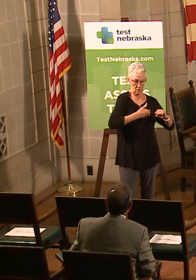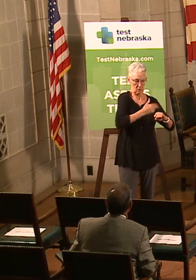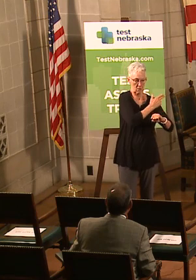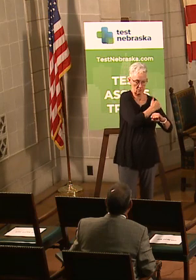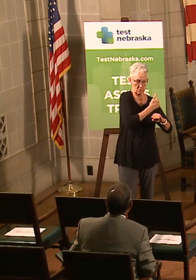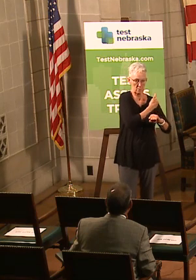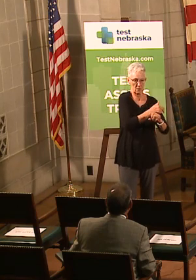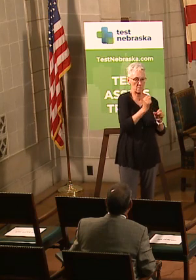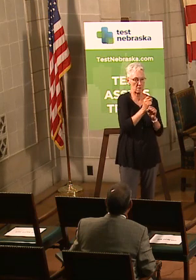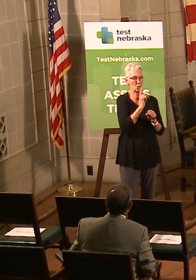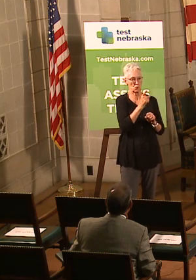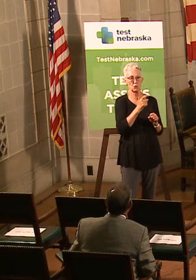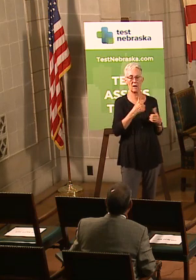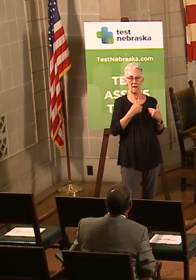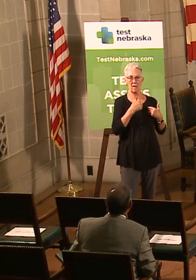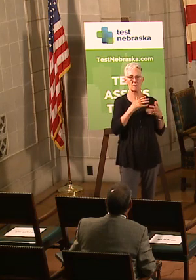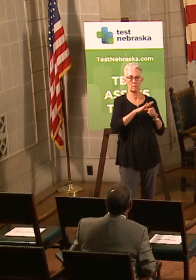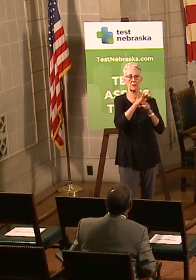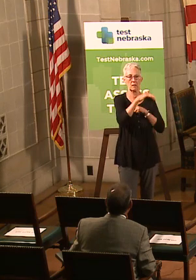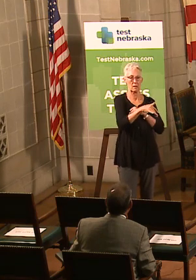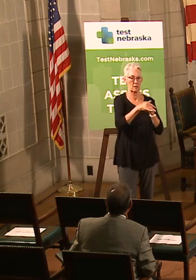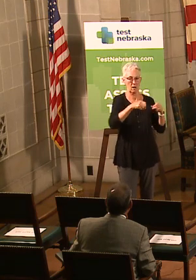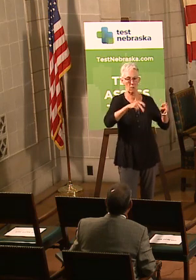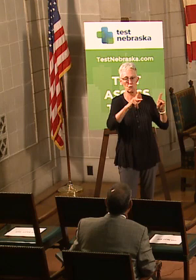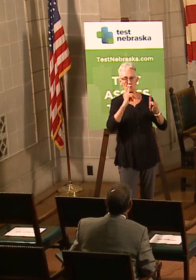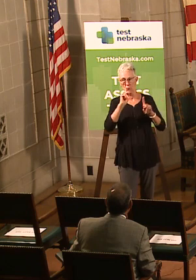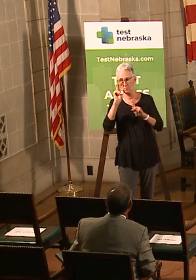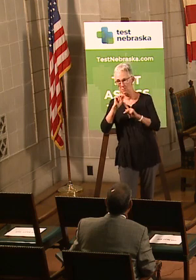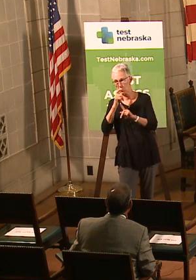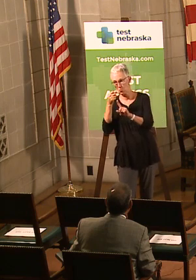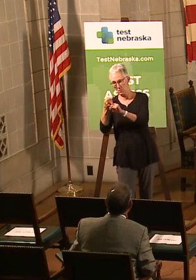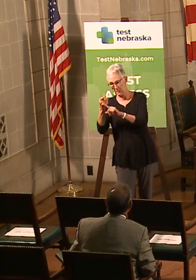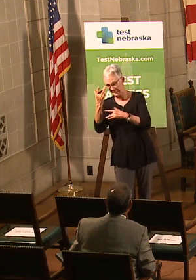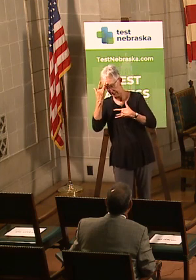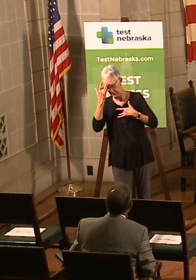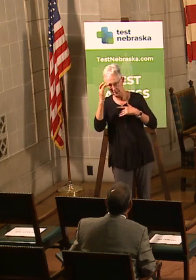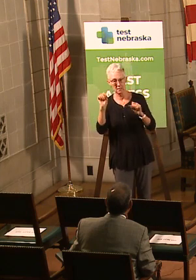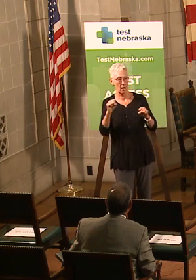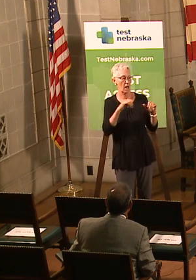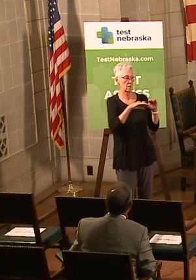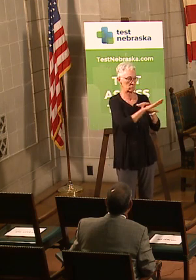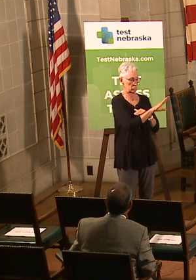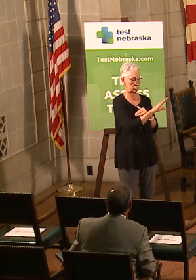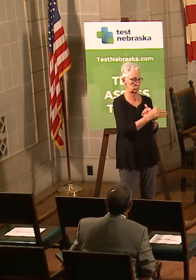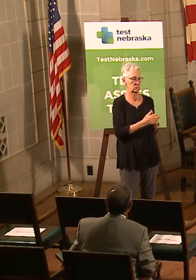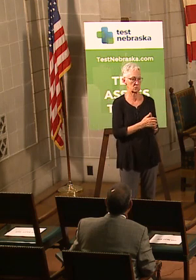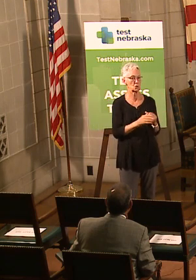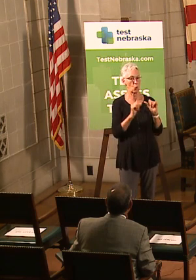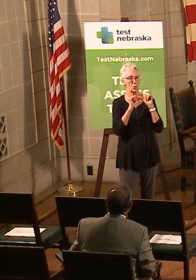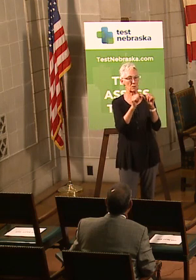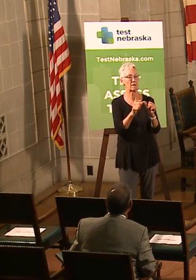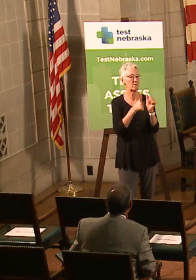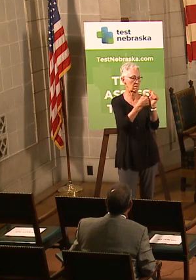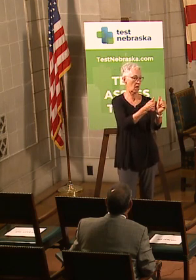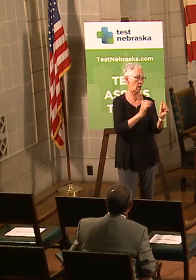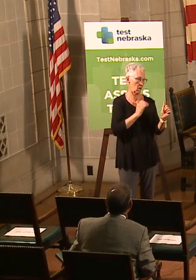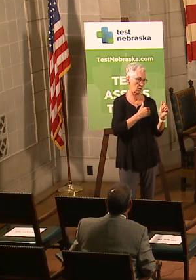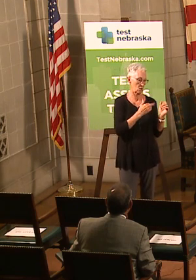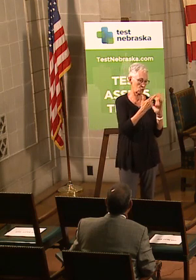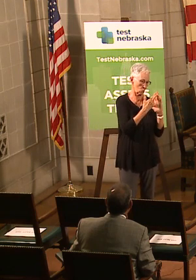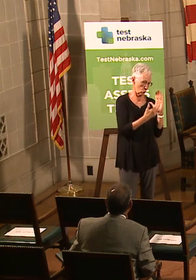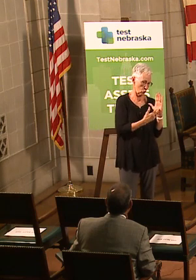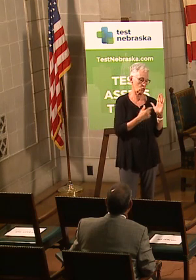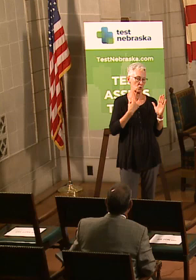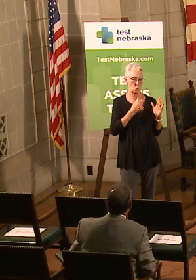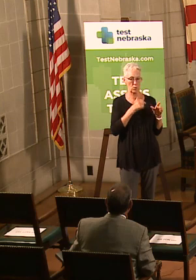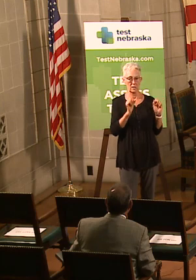Nebraskans have made up to this point, and please keep practicing social distancing. That's how we will continue to slow the spread of coronavirus and continue to be able to release restrictions and